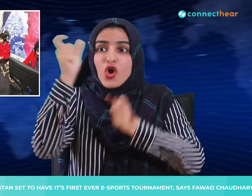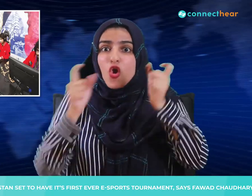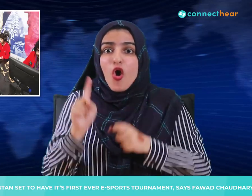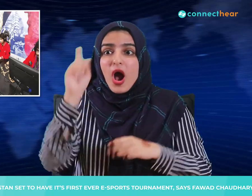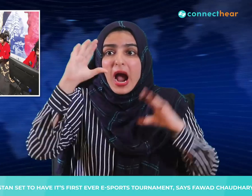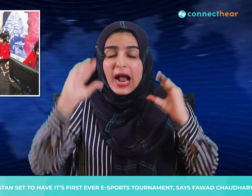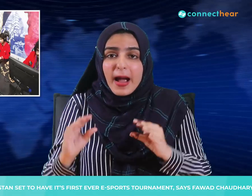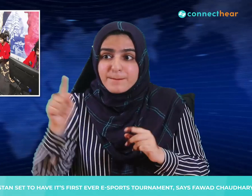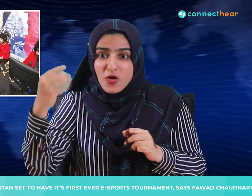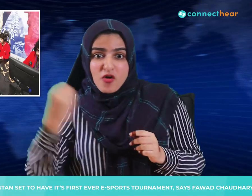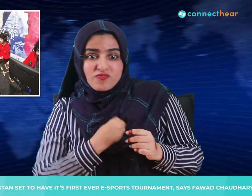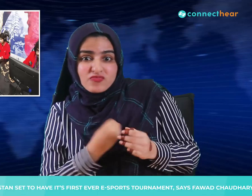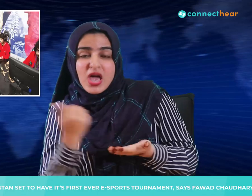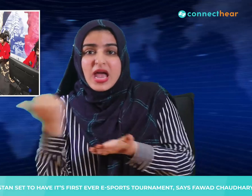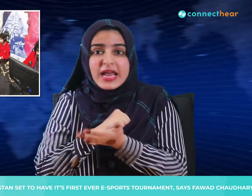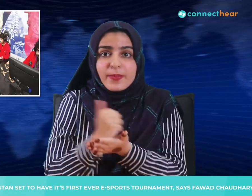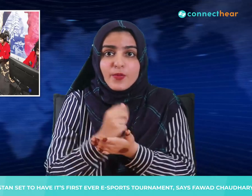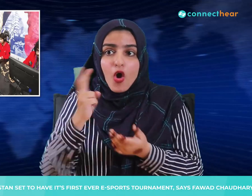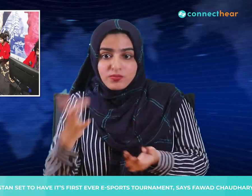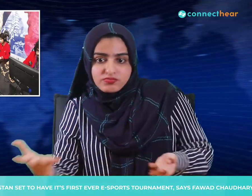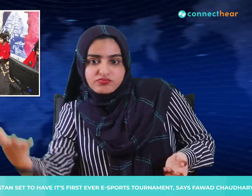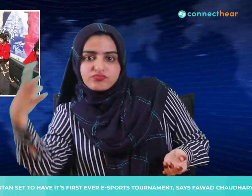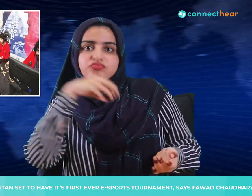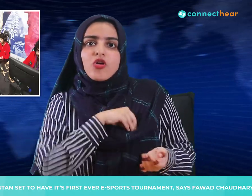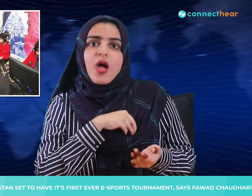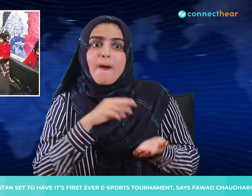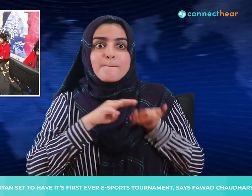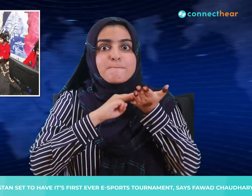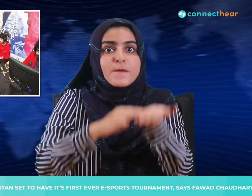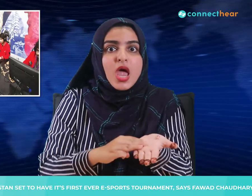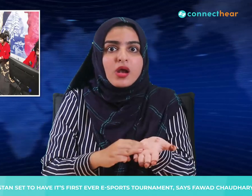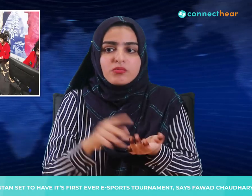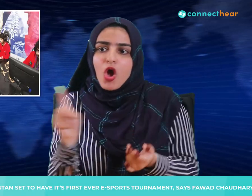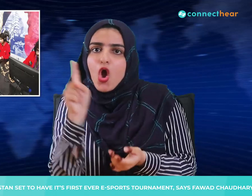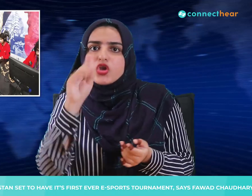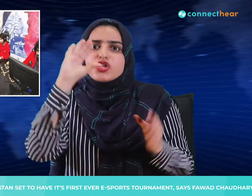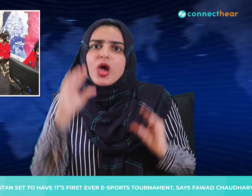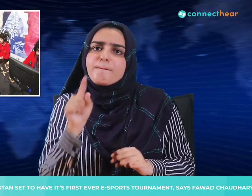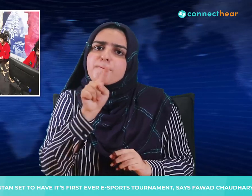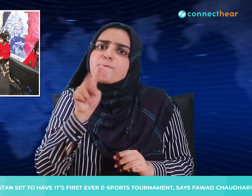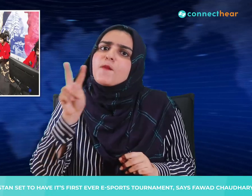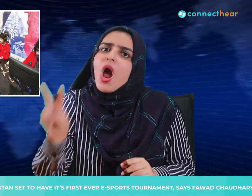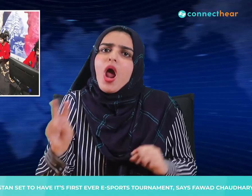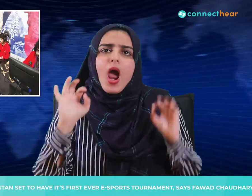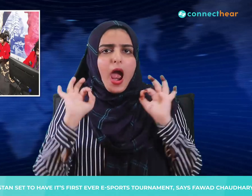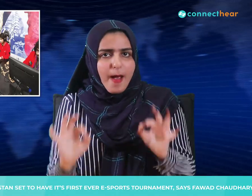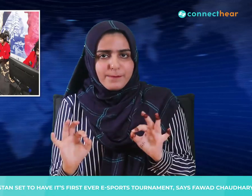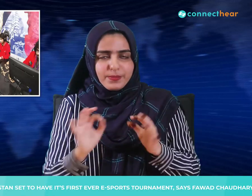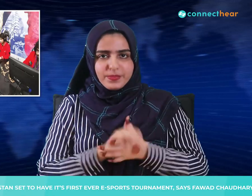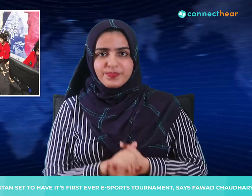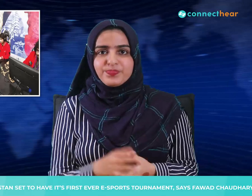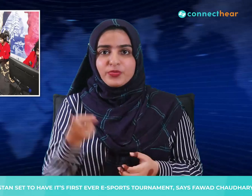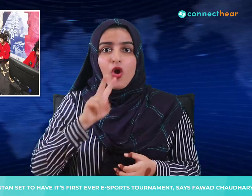amazing opportunity for youngsters to follow their passion and become millionaires at the age of only 12. Moreover,